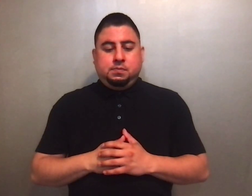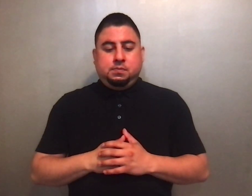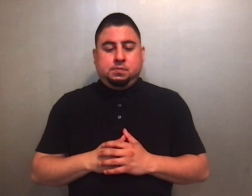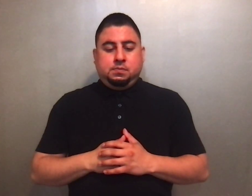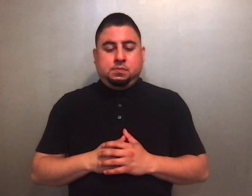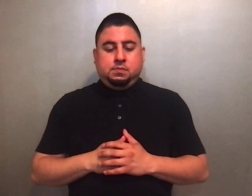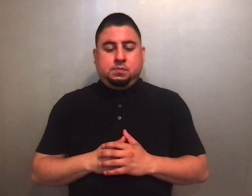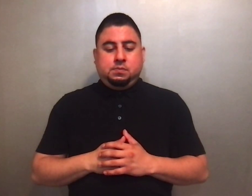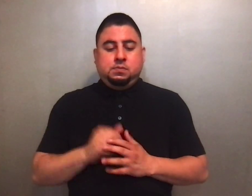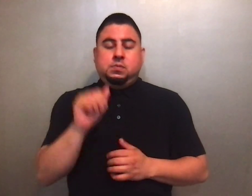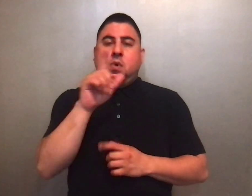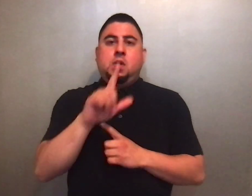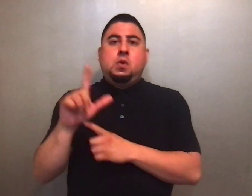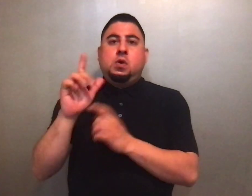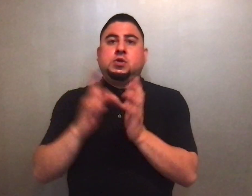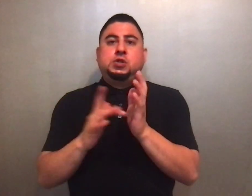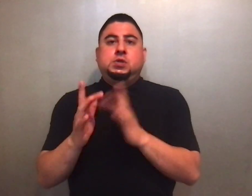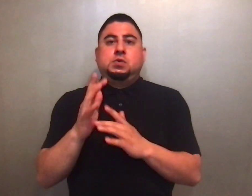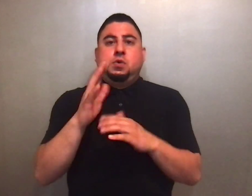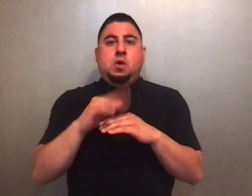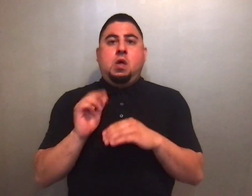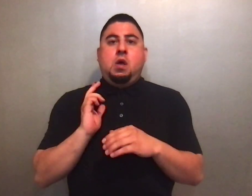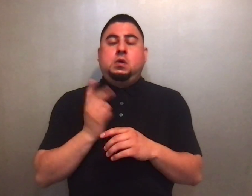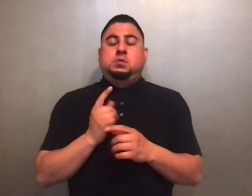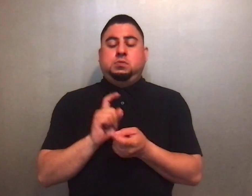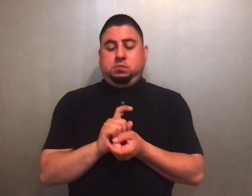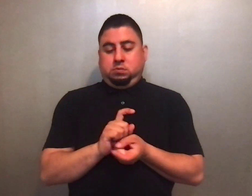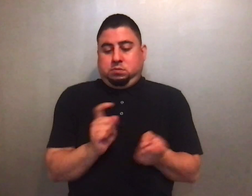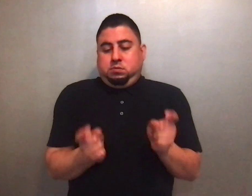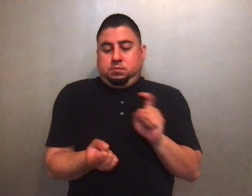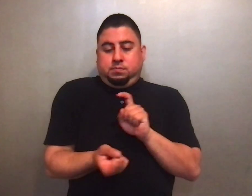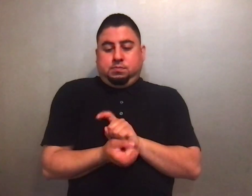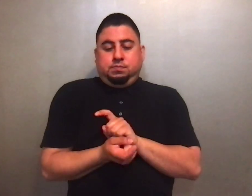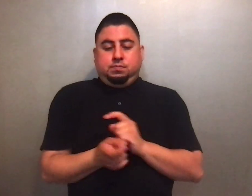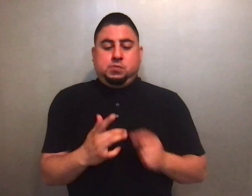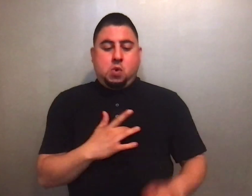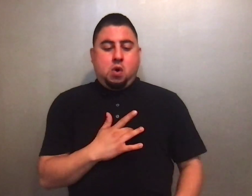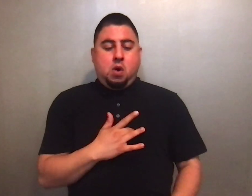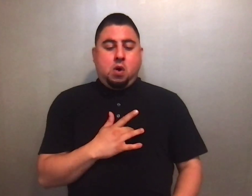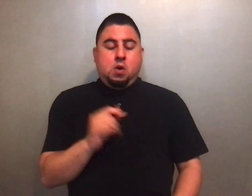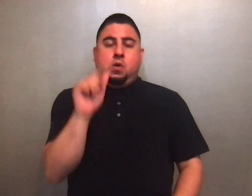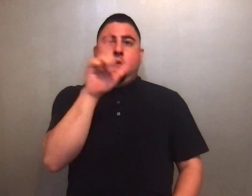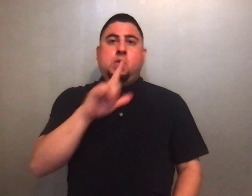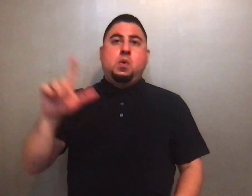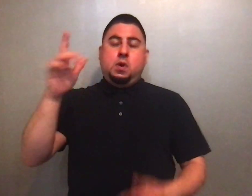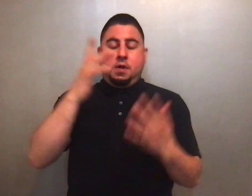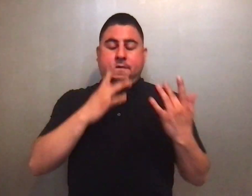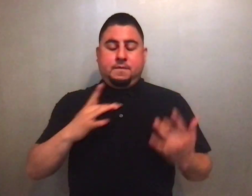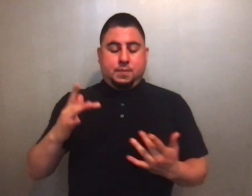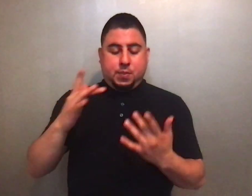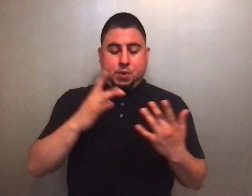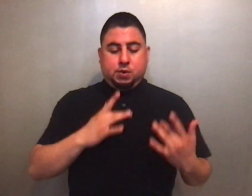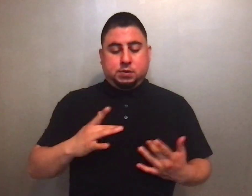Lord Jesus, you call us to conversion of heart, Lord have mercy, Lord have mercy,